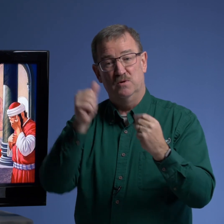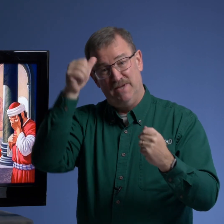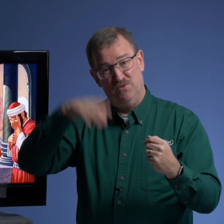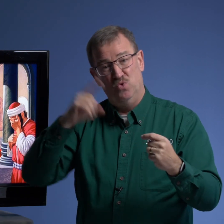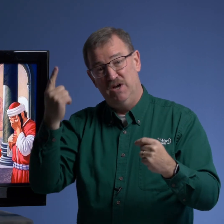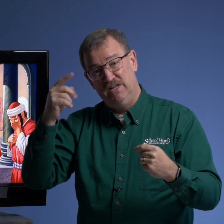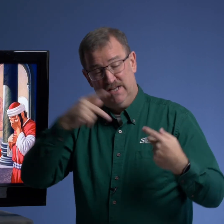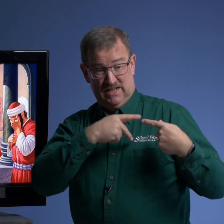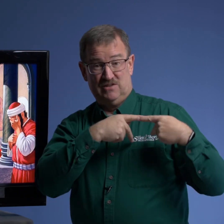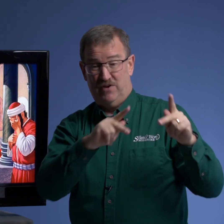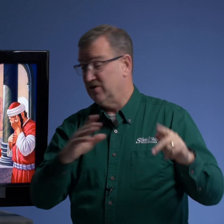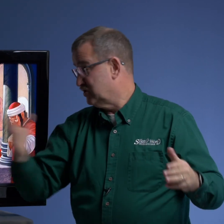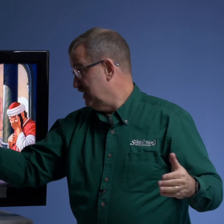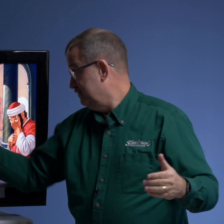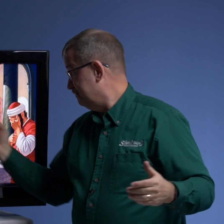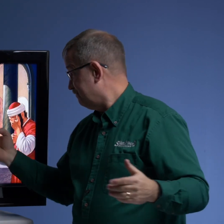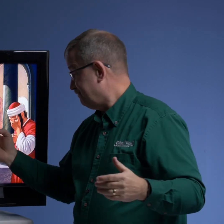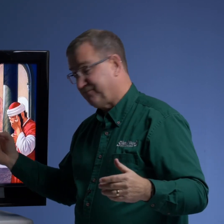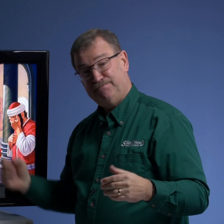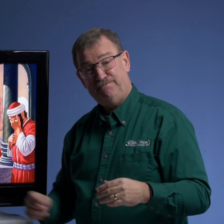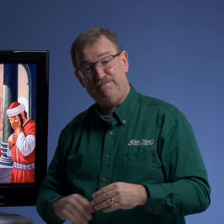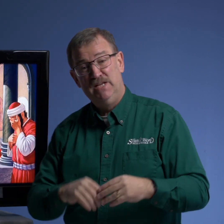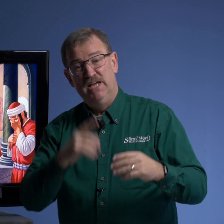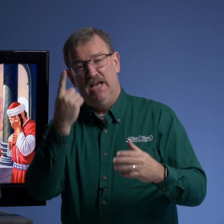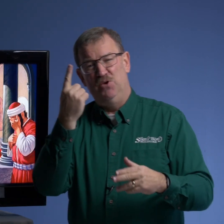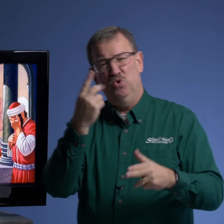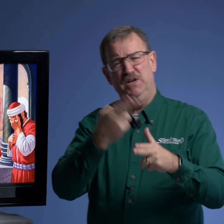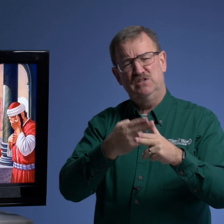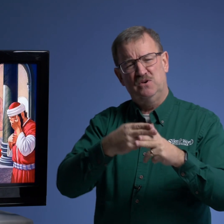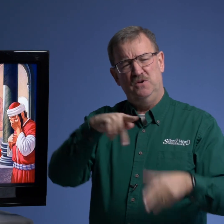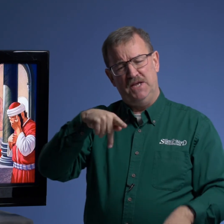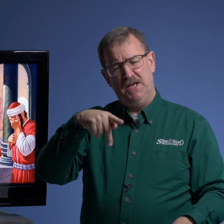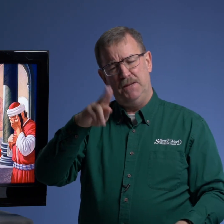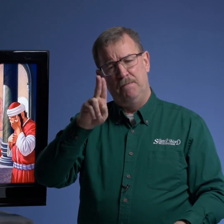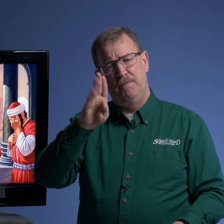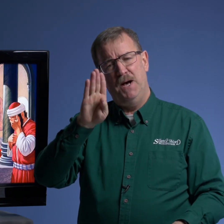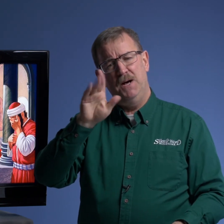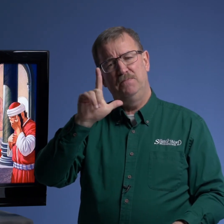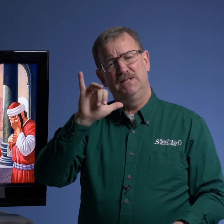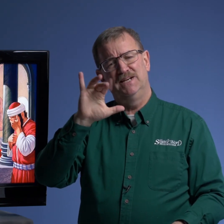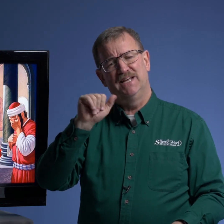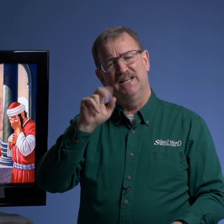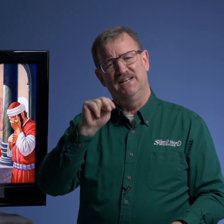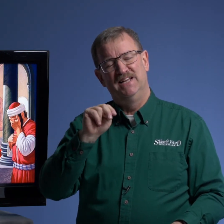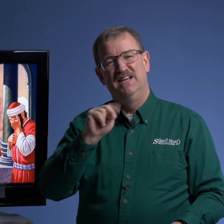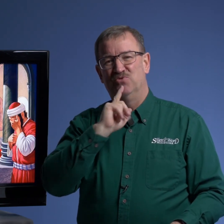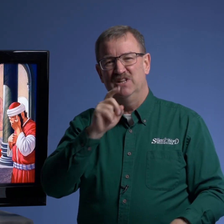men one is a pharisee and one is called a publican really